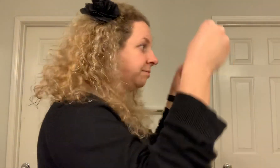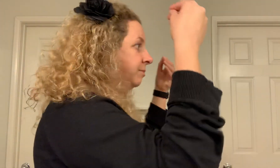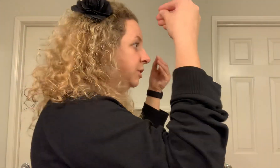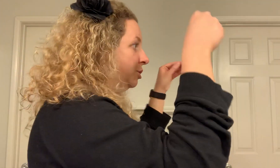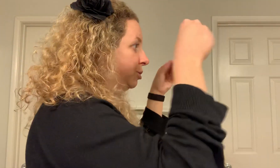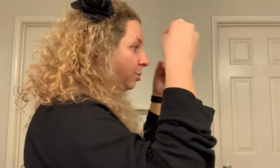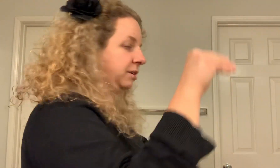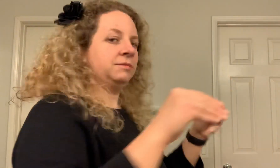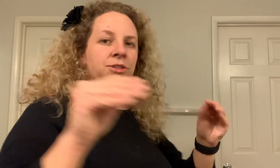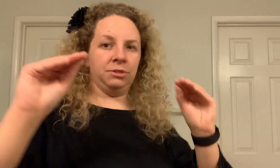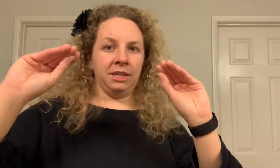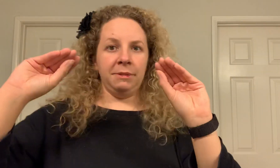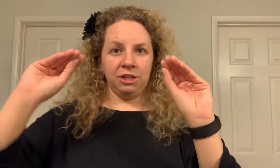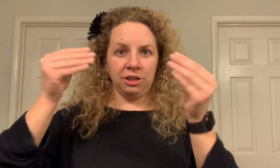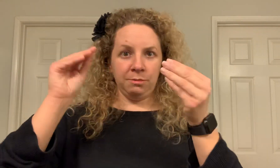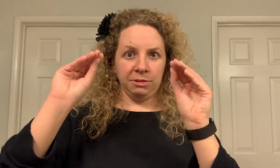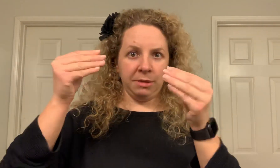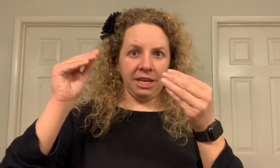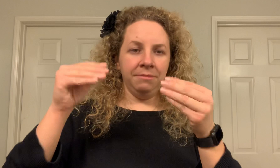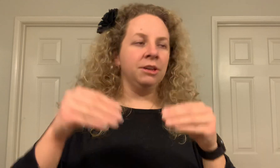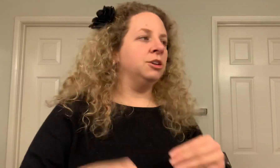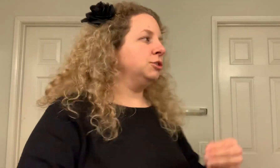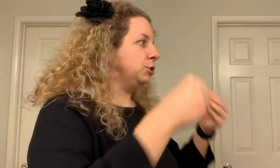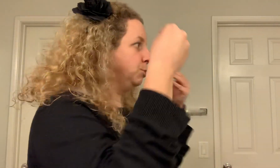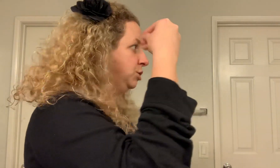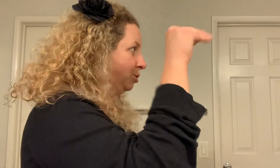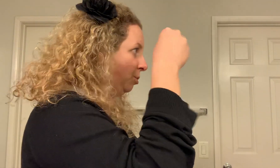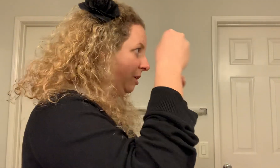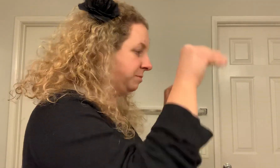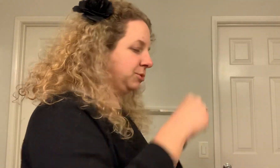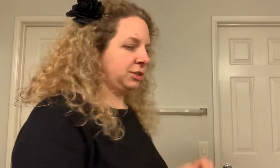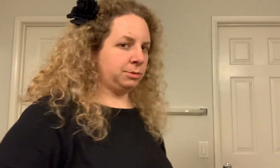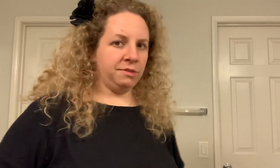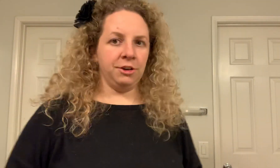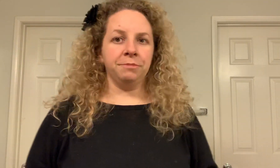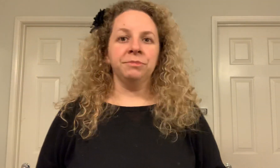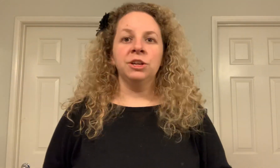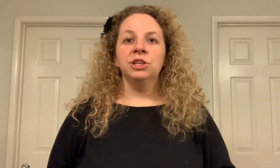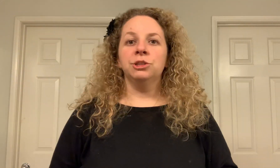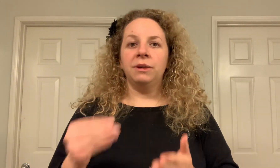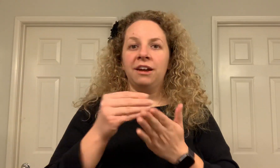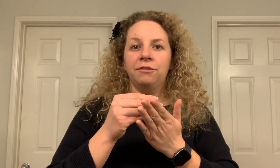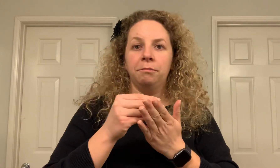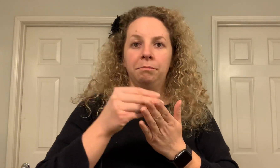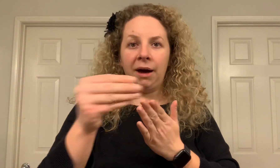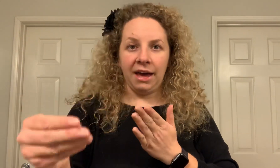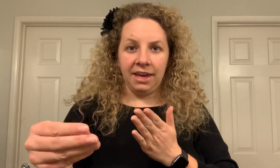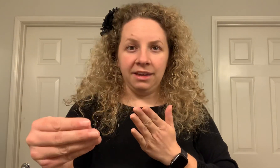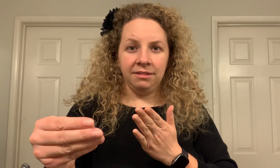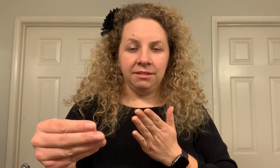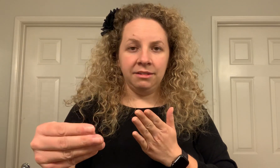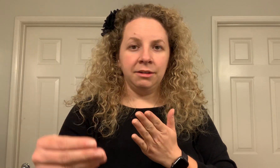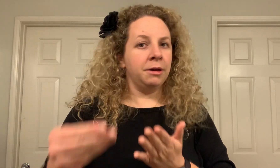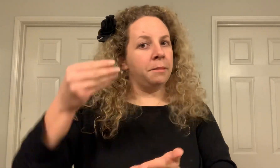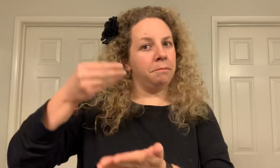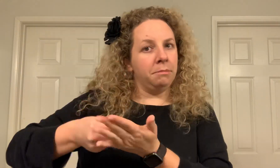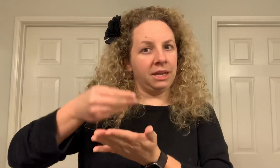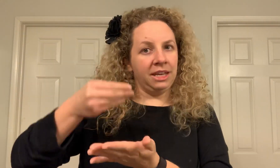Store. So same handshape with money. So store. So let's review. So we have buy, money,